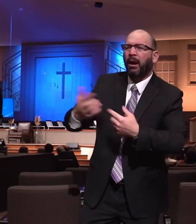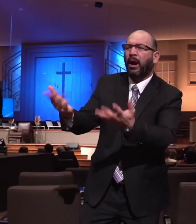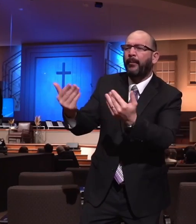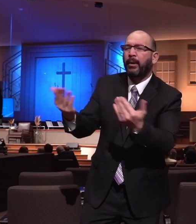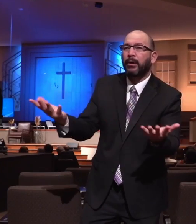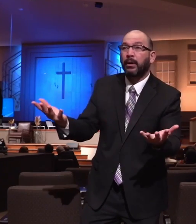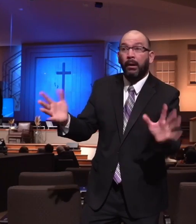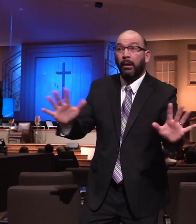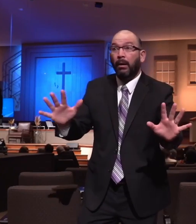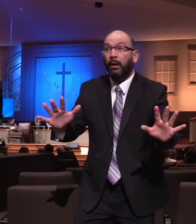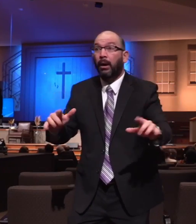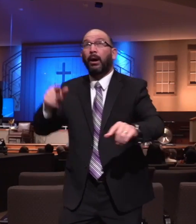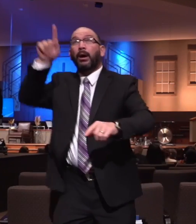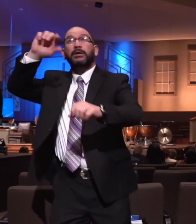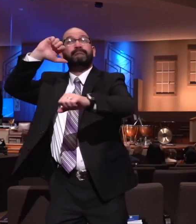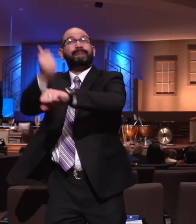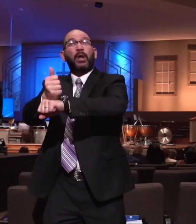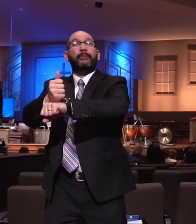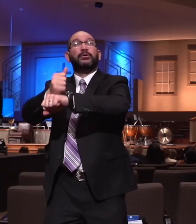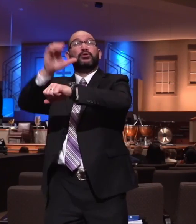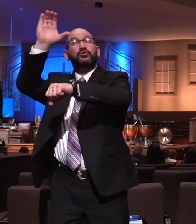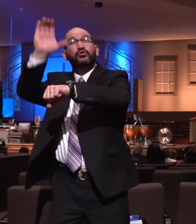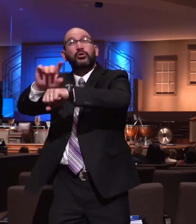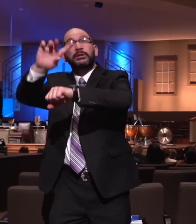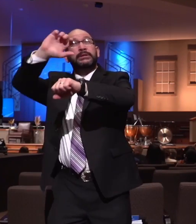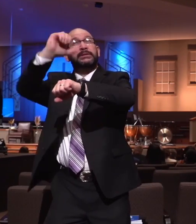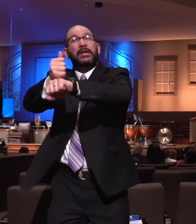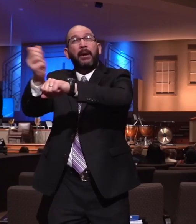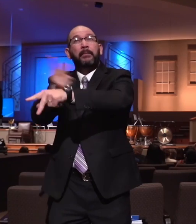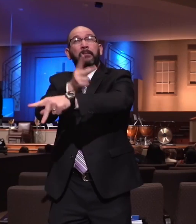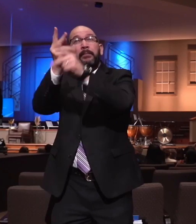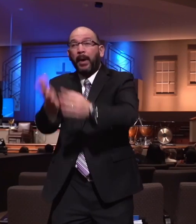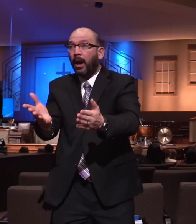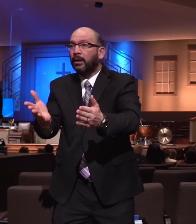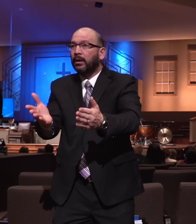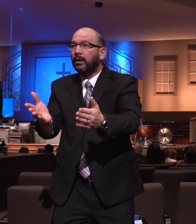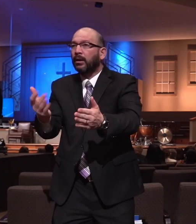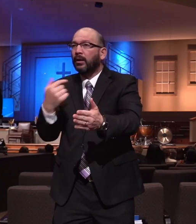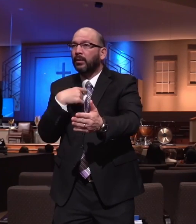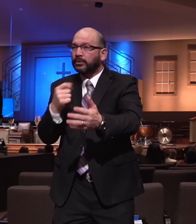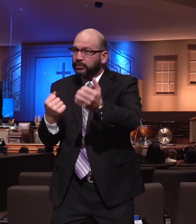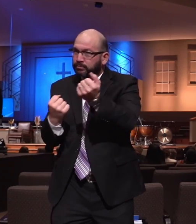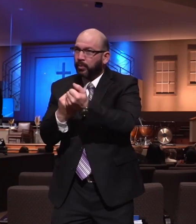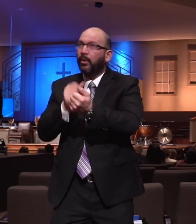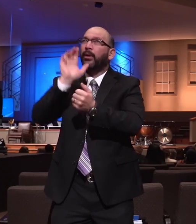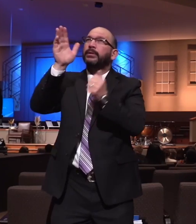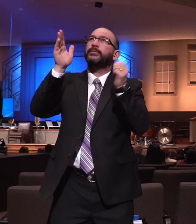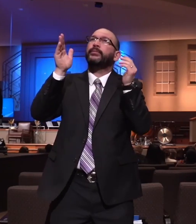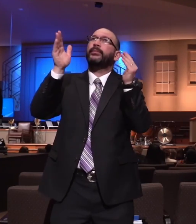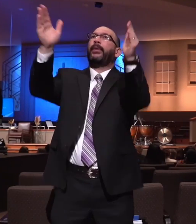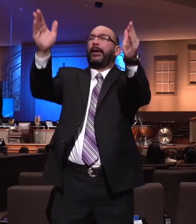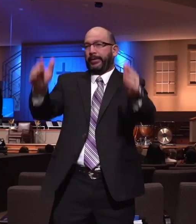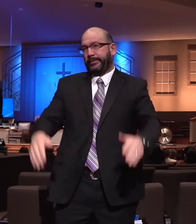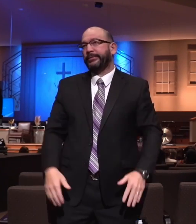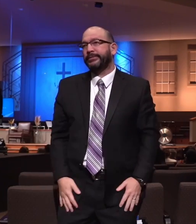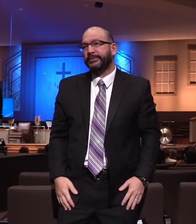-shepherd. And be careful about shopping for something that you feel more comfortable with when God has given you what he's given to you.